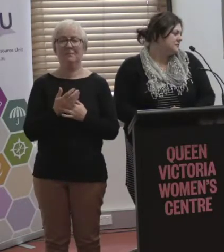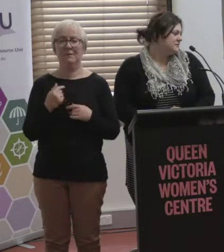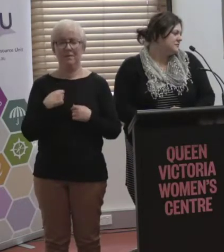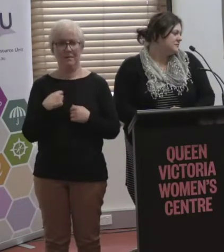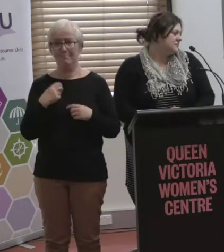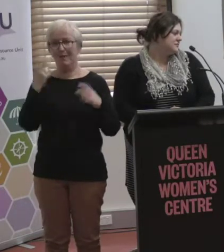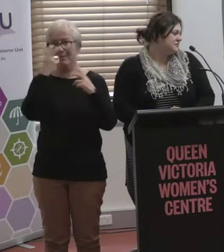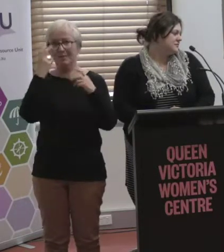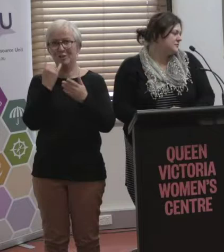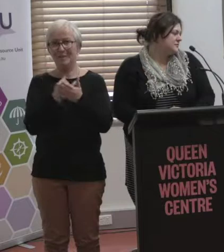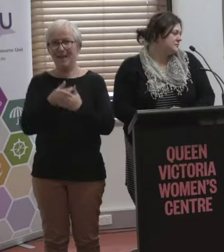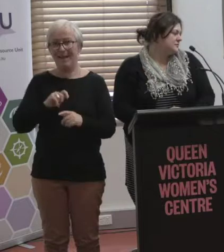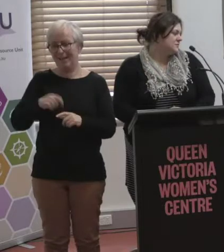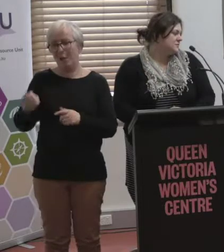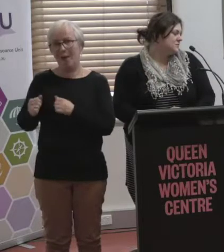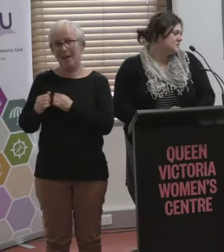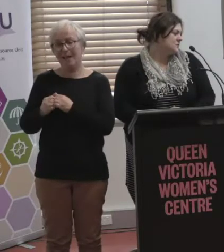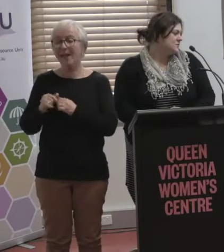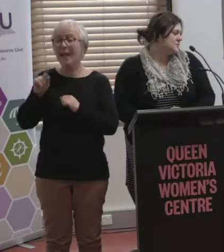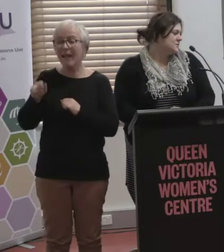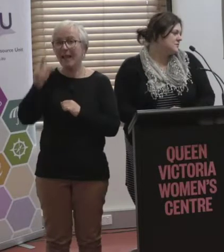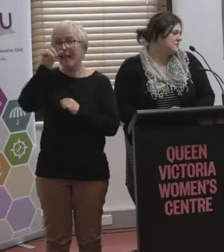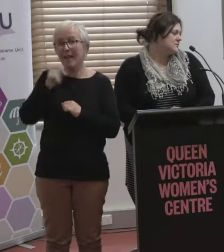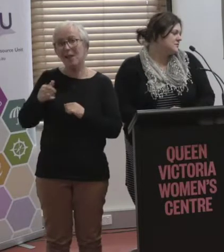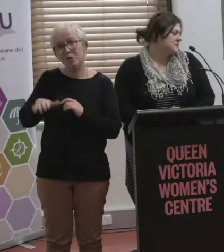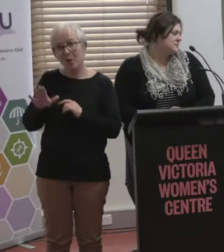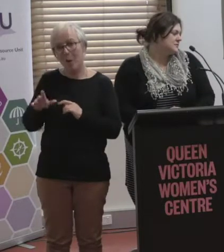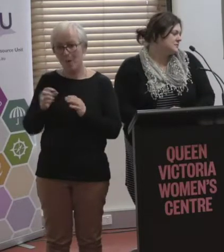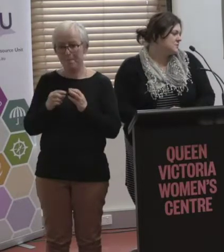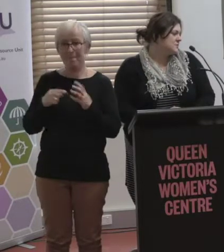colleague thought that was hilarious that he would be able to go on an autonomous bus and I couldn't.